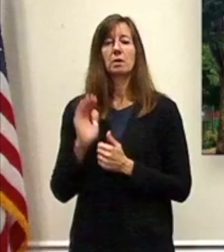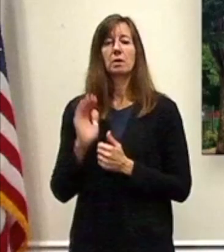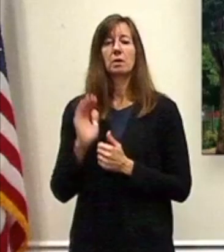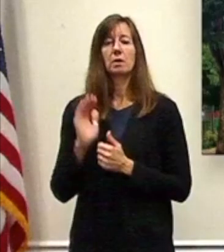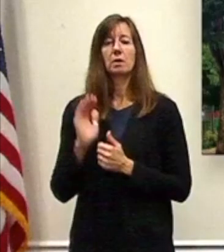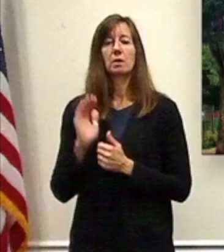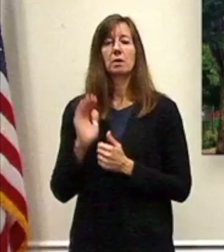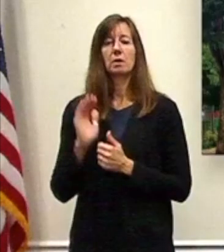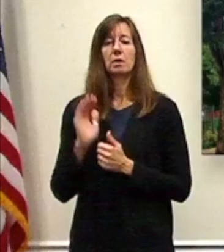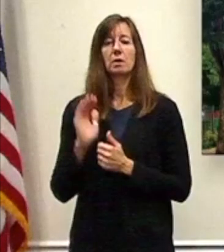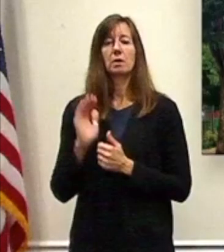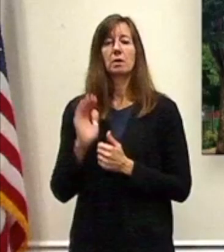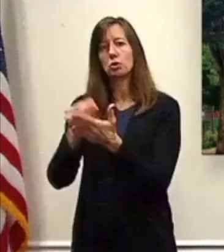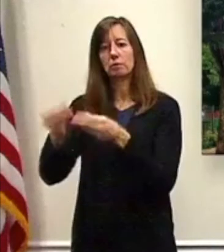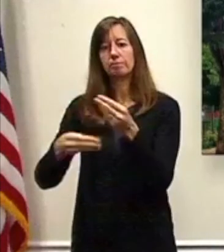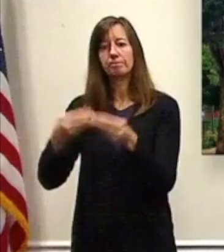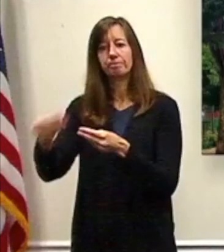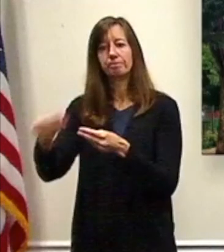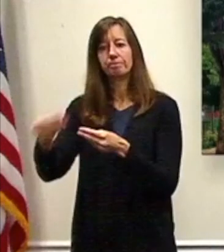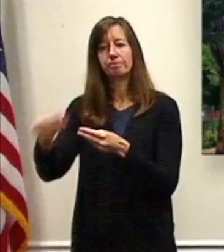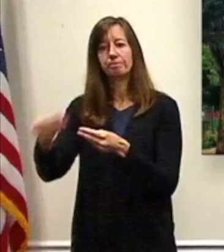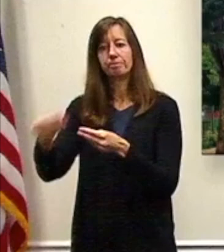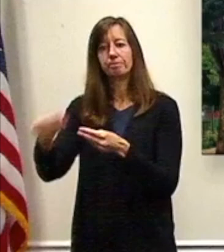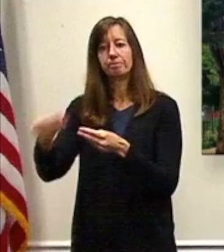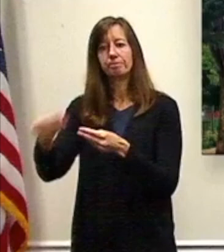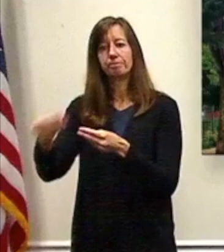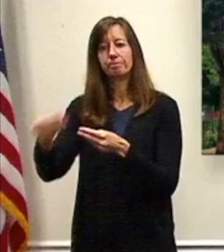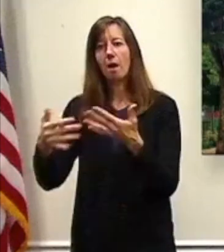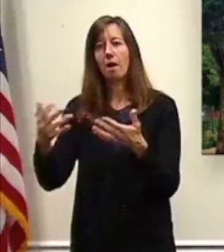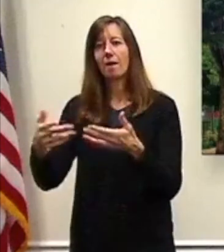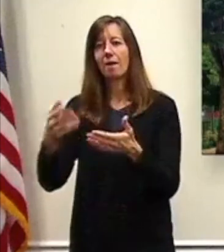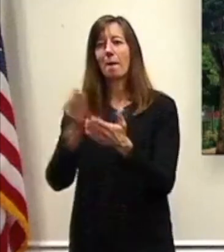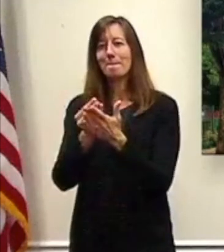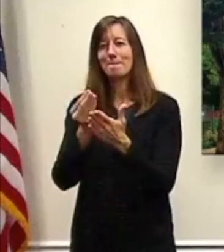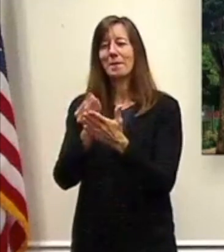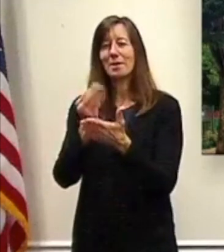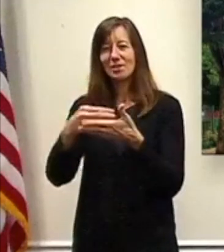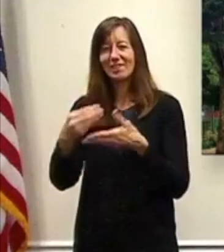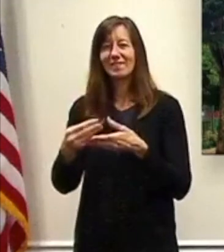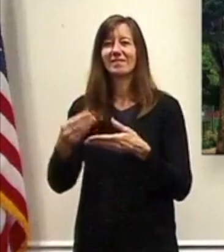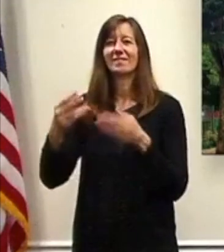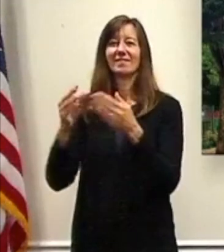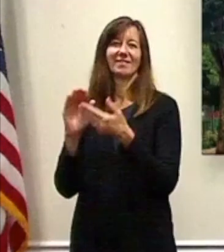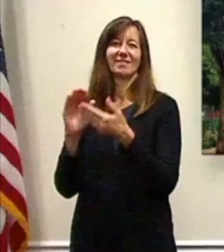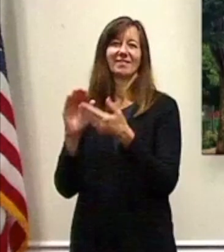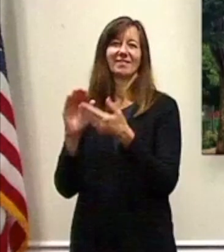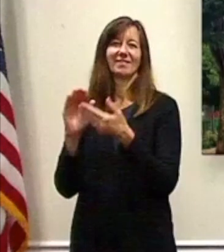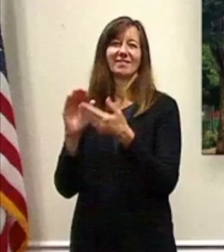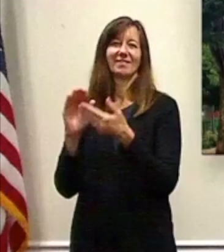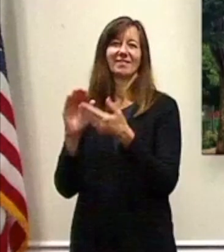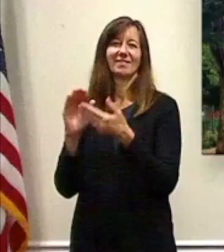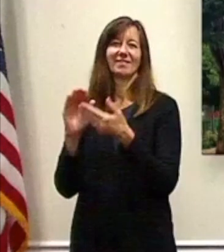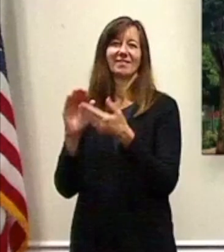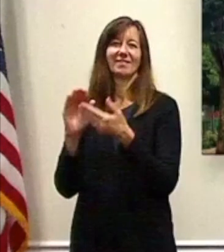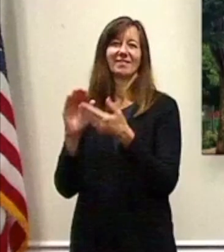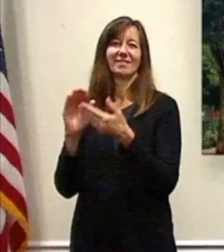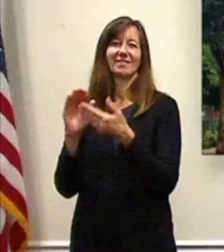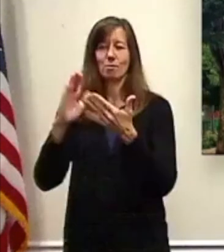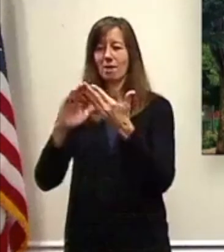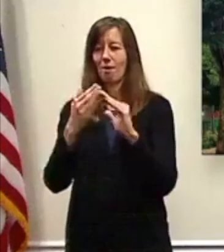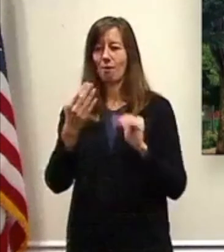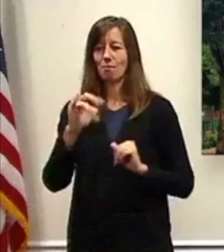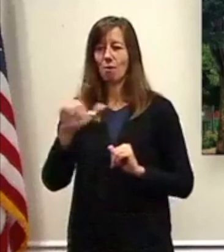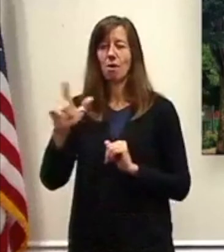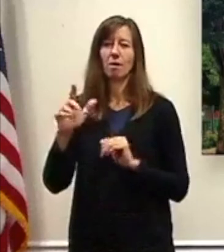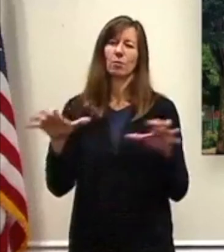telephone town hall meeting, which, of course, we do annually. Just